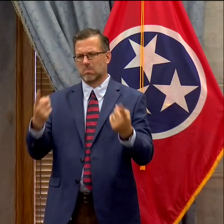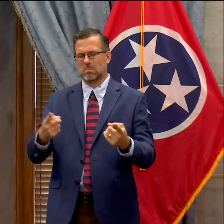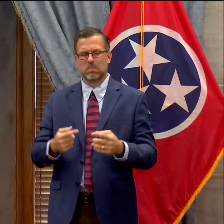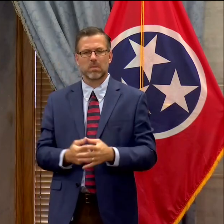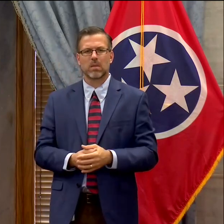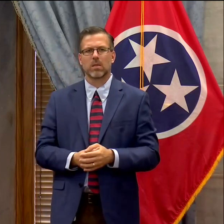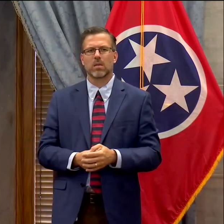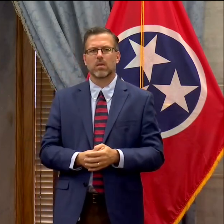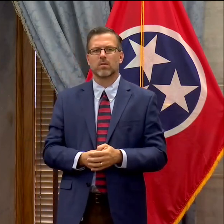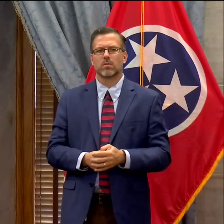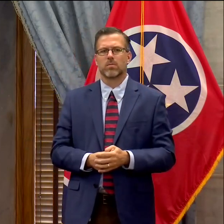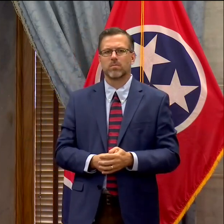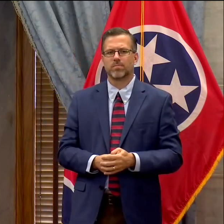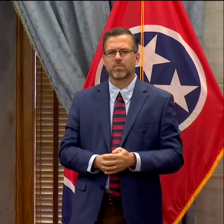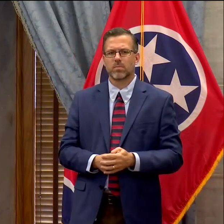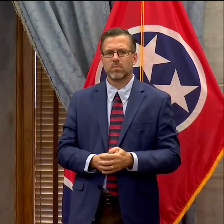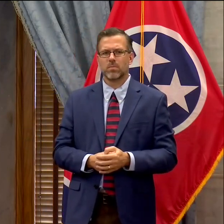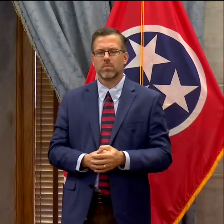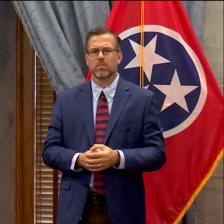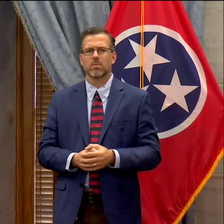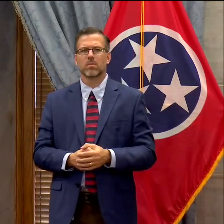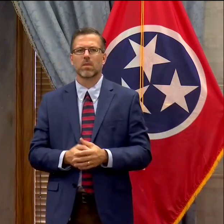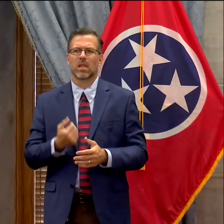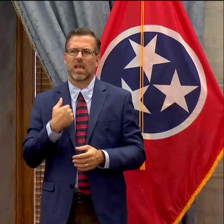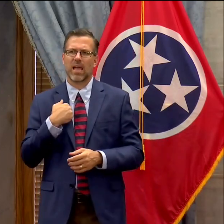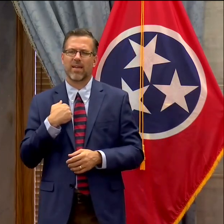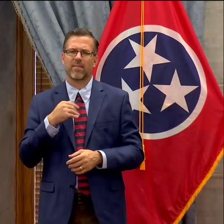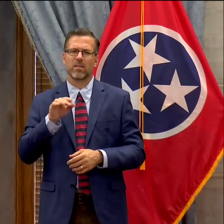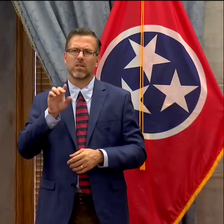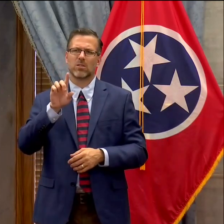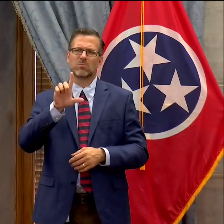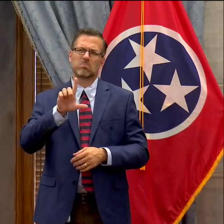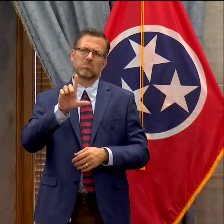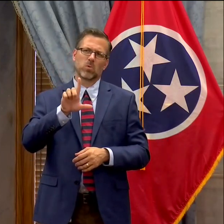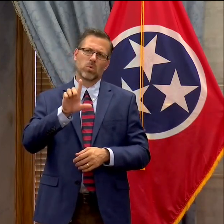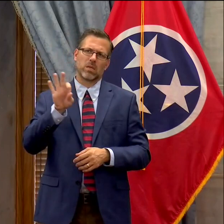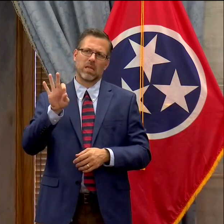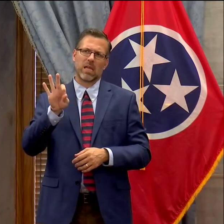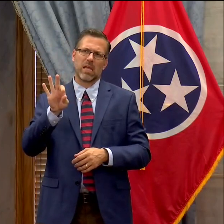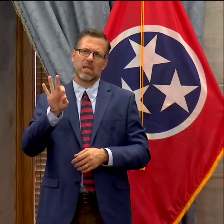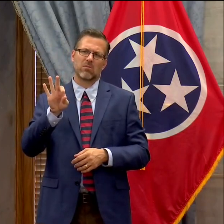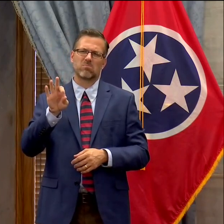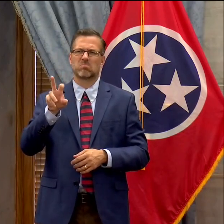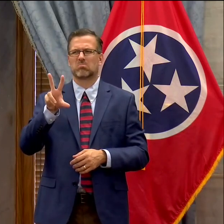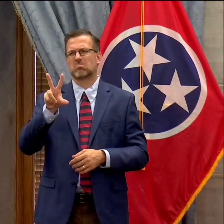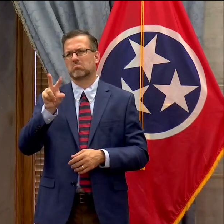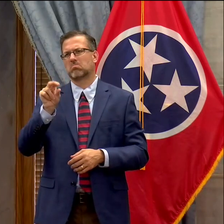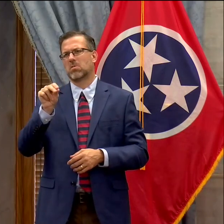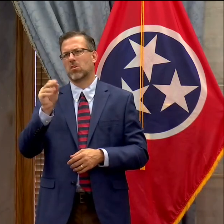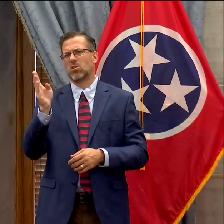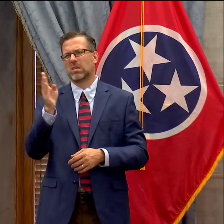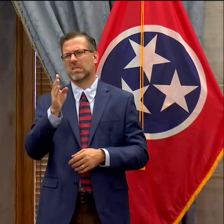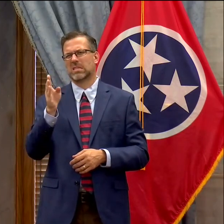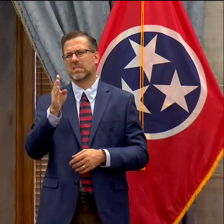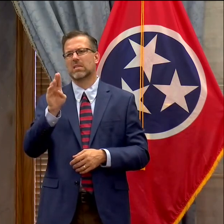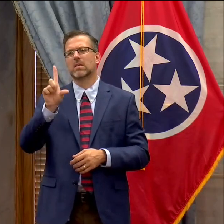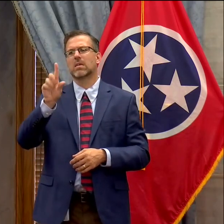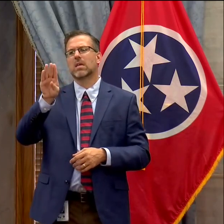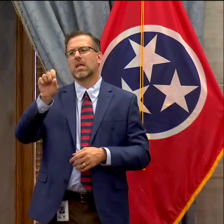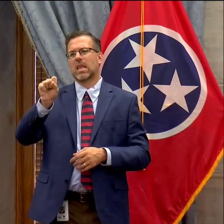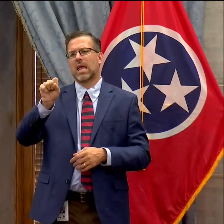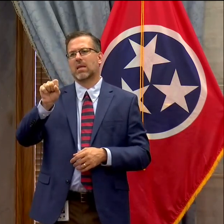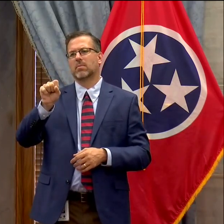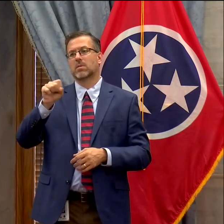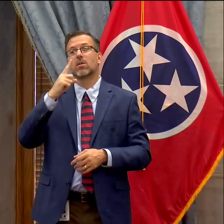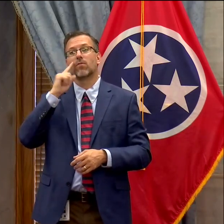There are 29 or 30 labs that process uh labs for Tennesseans.